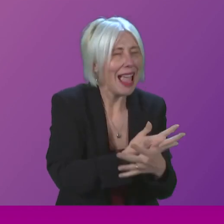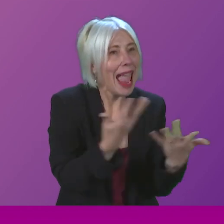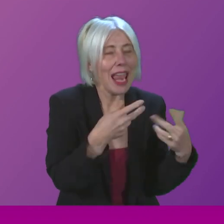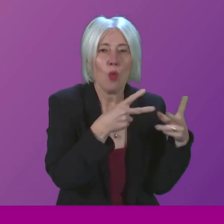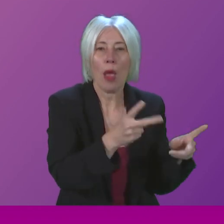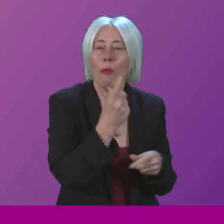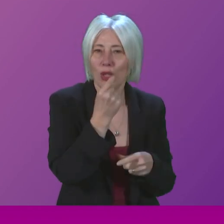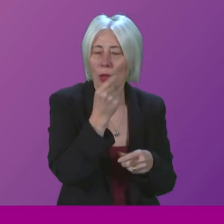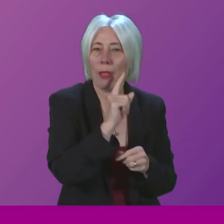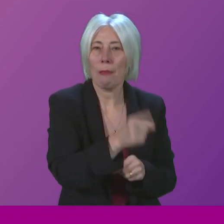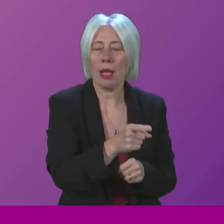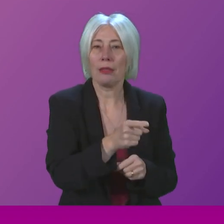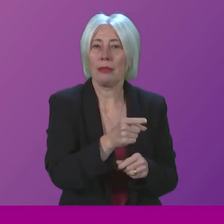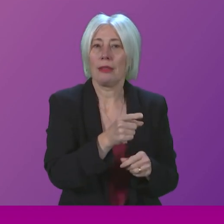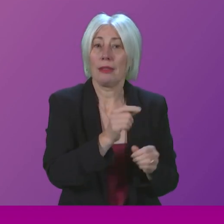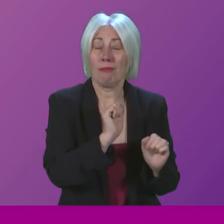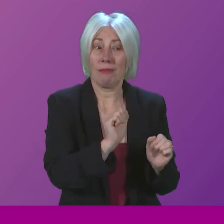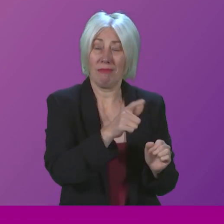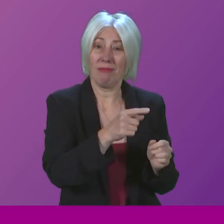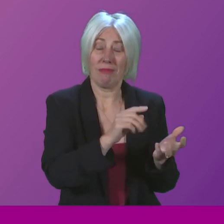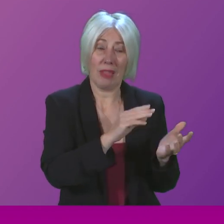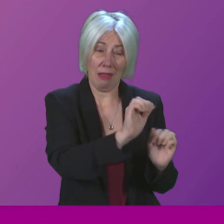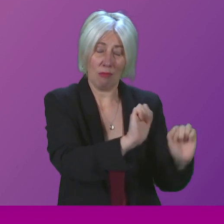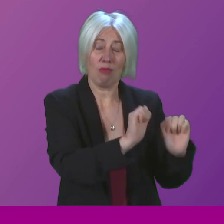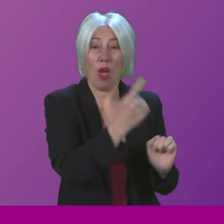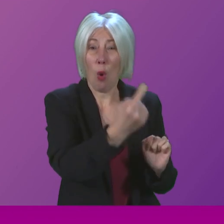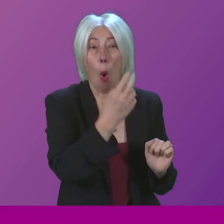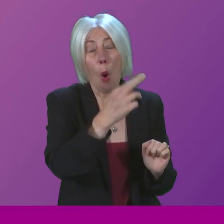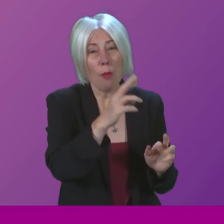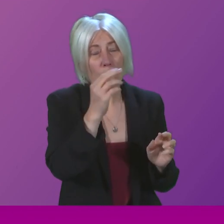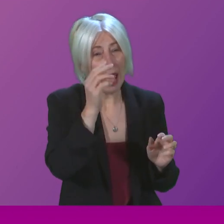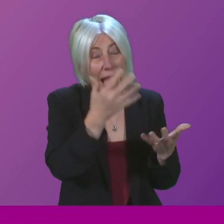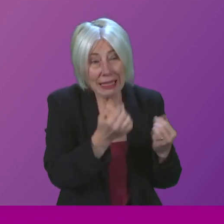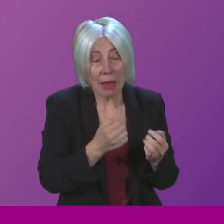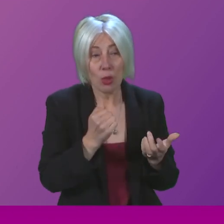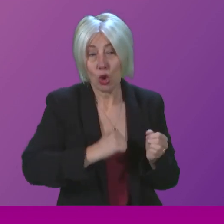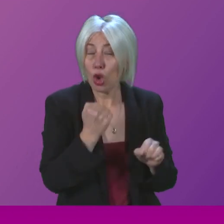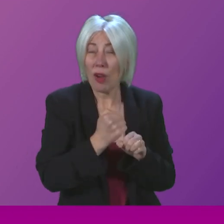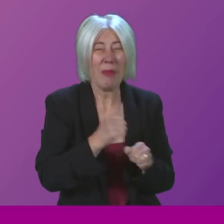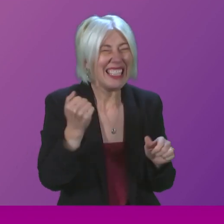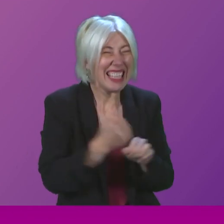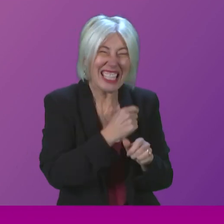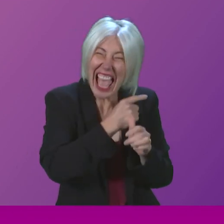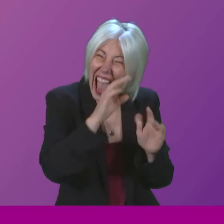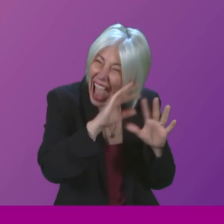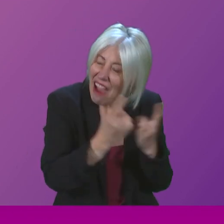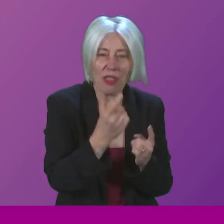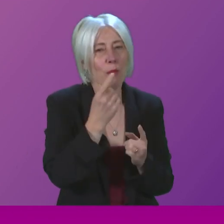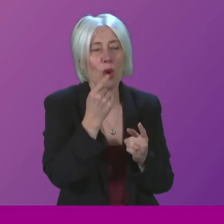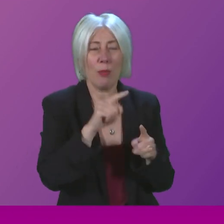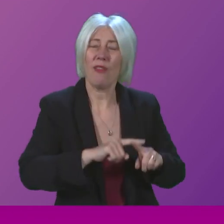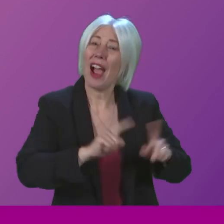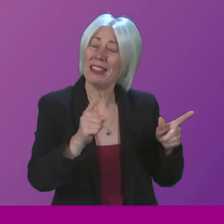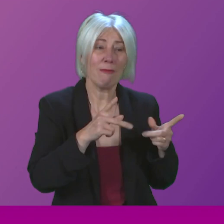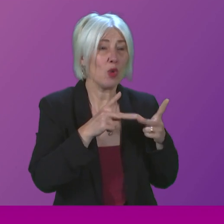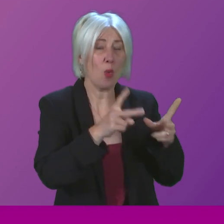possible. But I do hope that the Member will accept that the Scottish Government did everything possible to try to reach a different outcome, and I think we